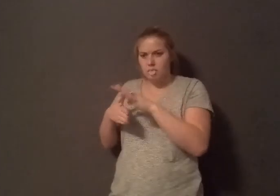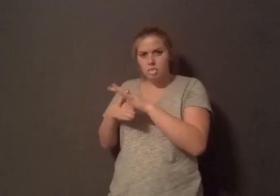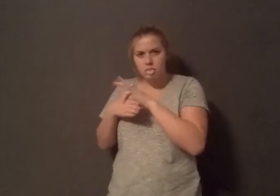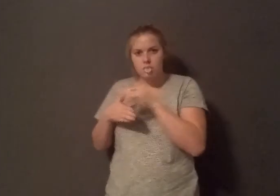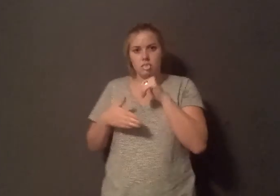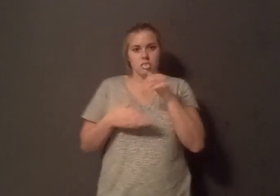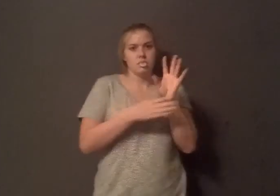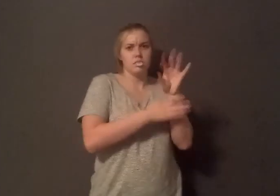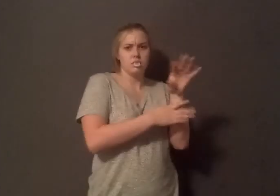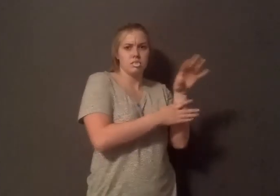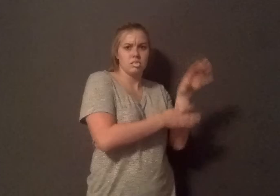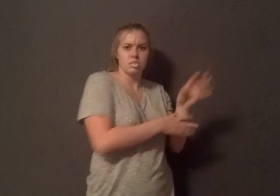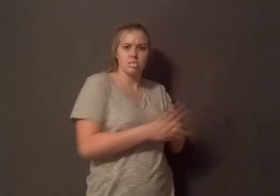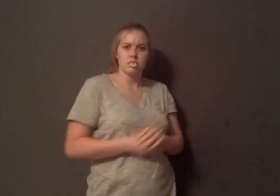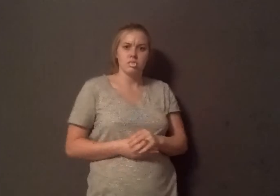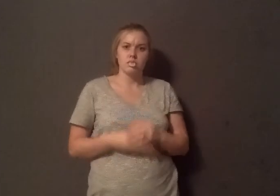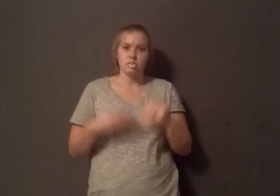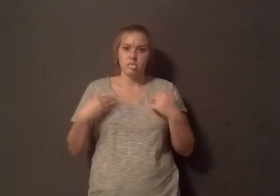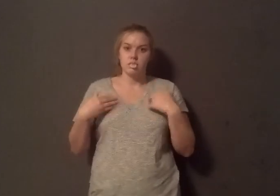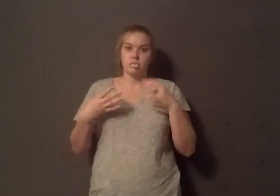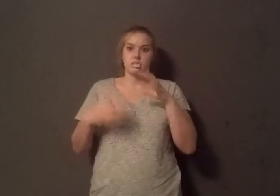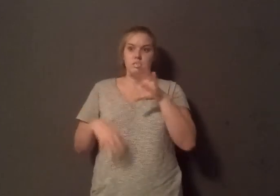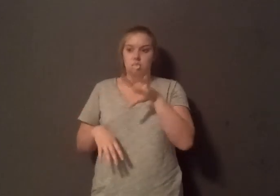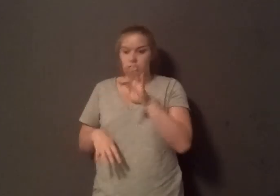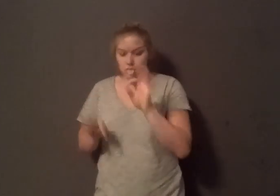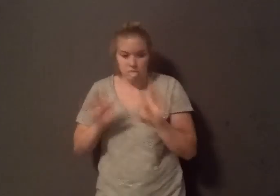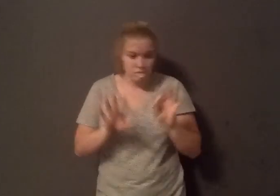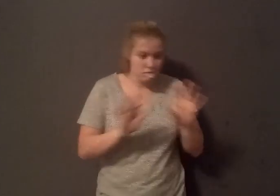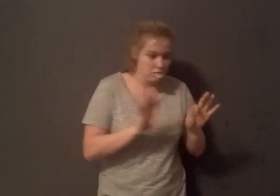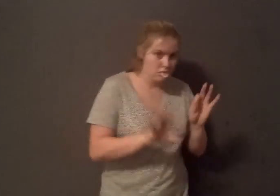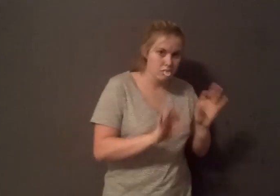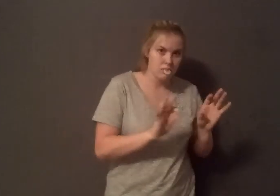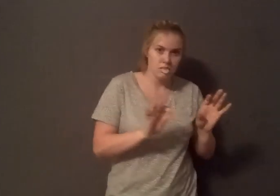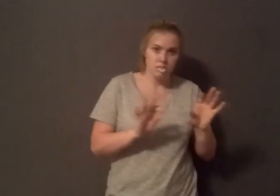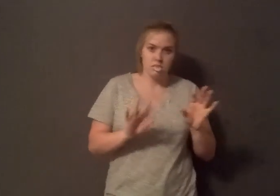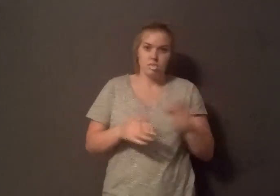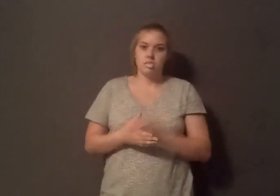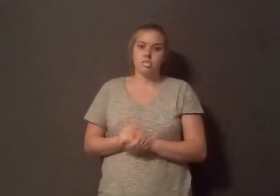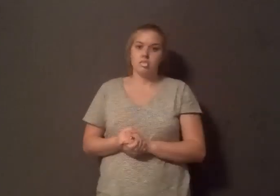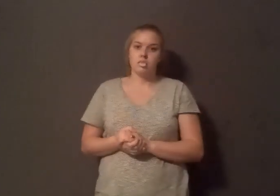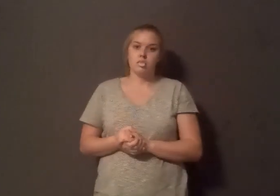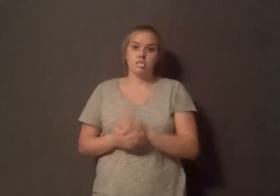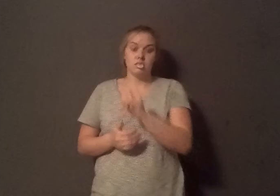We found actually some studies, a 74-week study found that low-fat vegan diet versus the ADA plan.